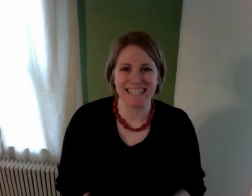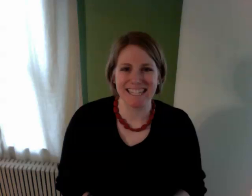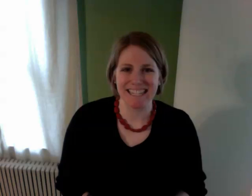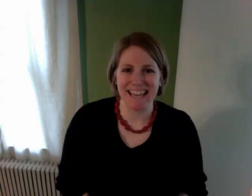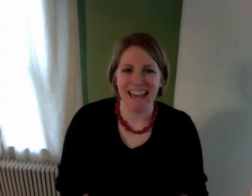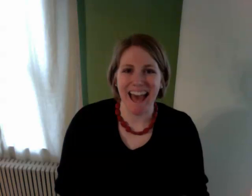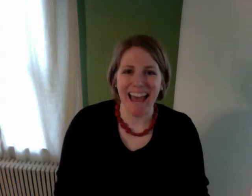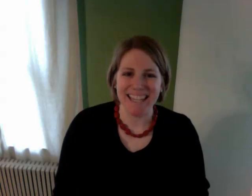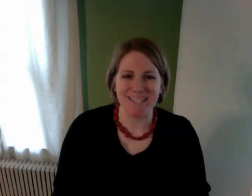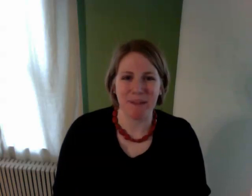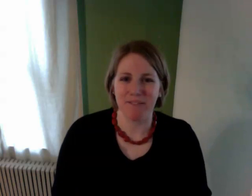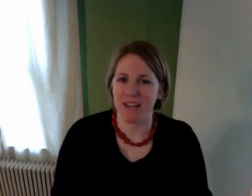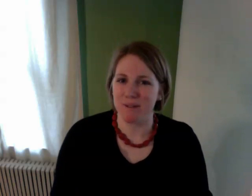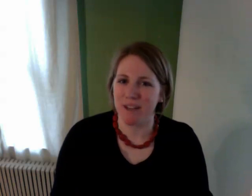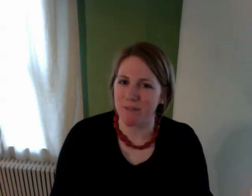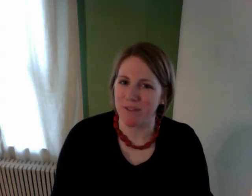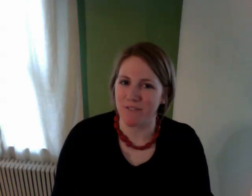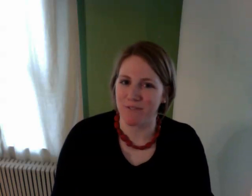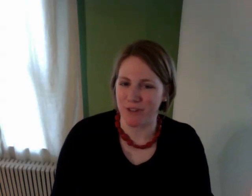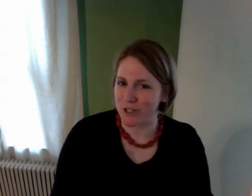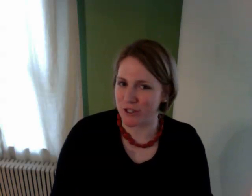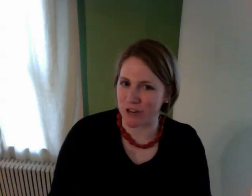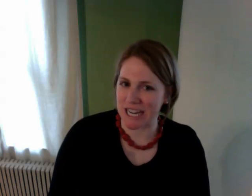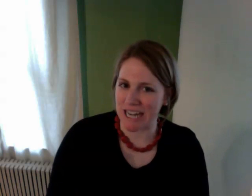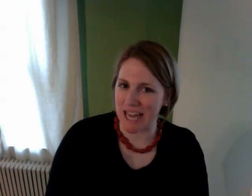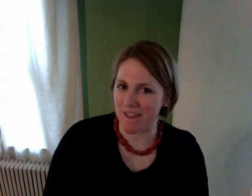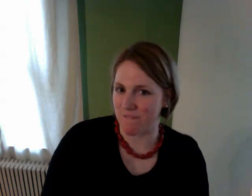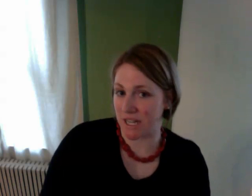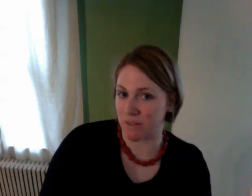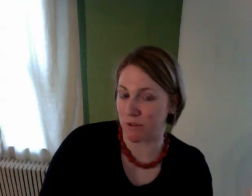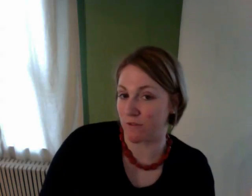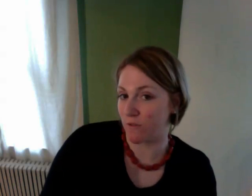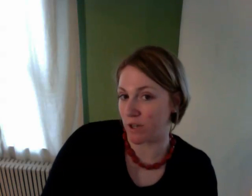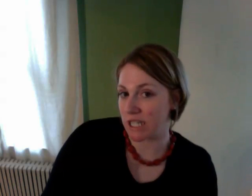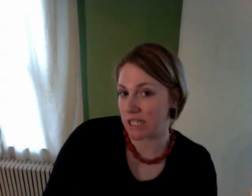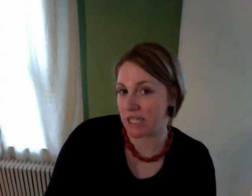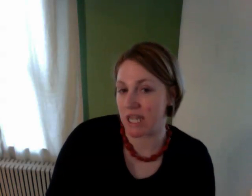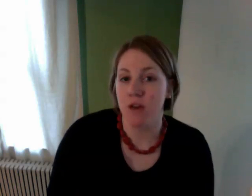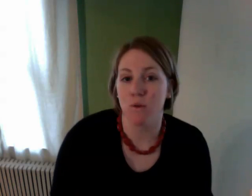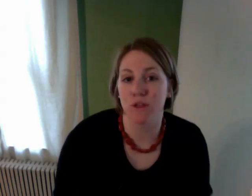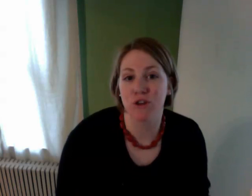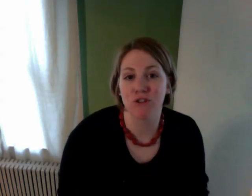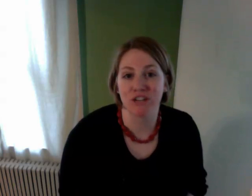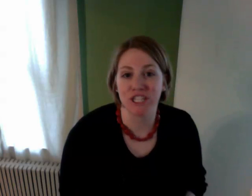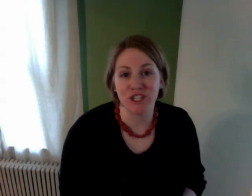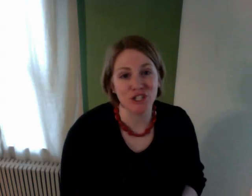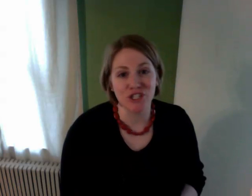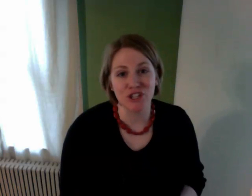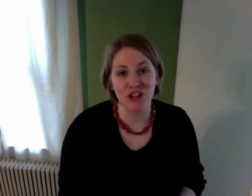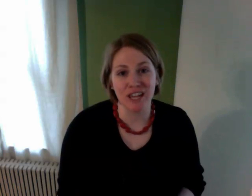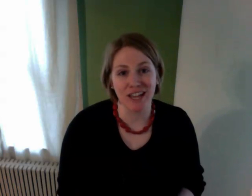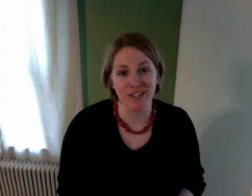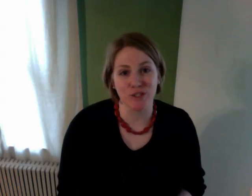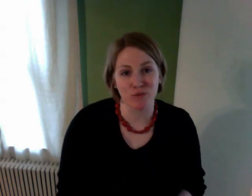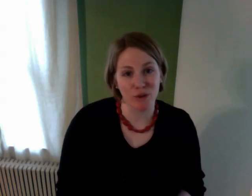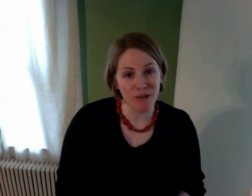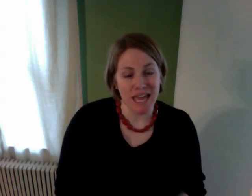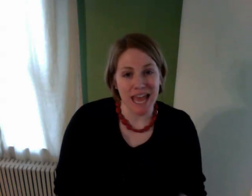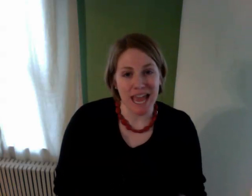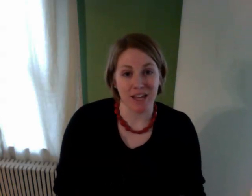Hi, this is Becca Foxwell coming from first grade at Foxwell Forest with a new edition song that I just wrote and I